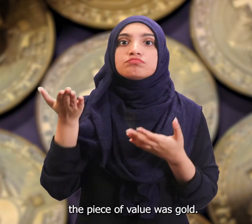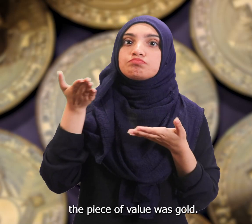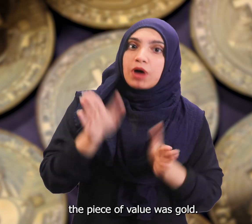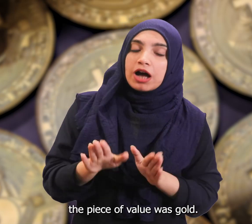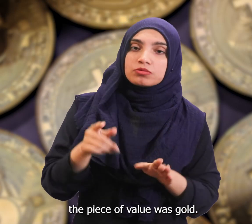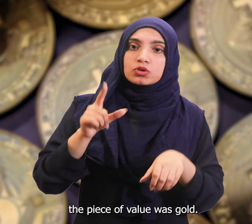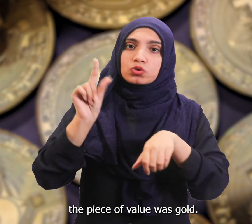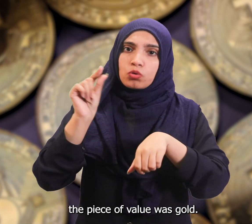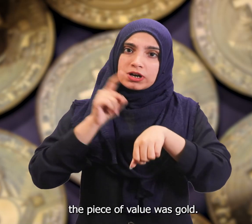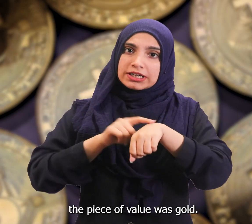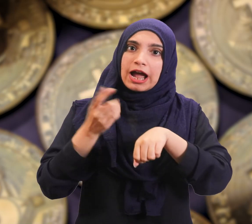value was gold.